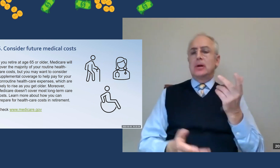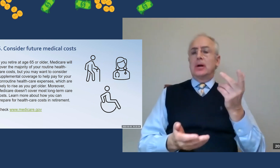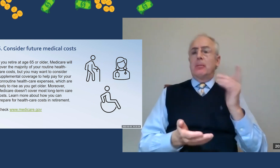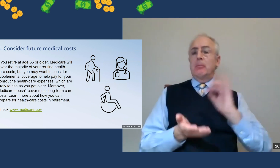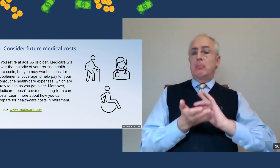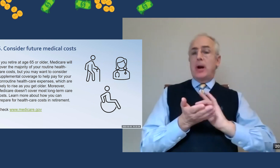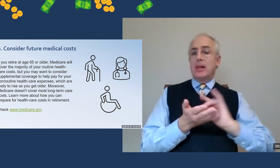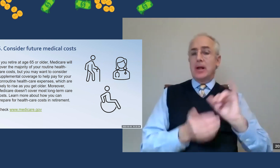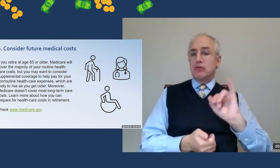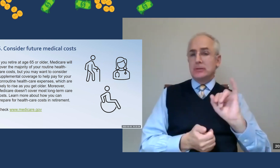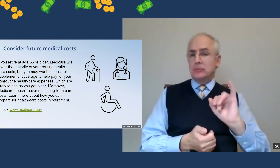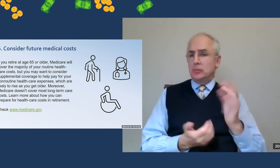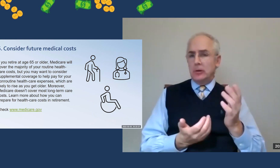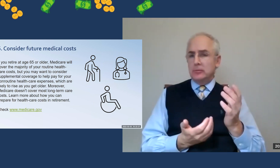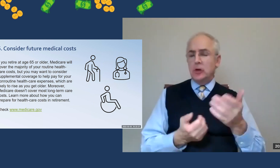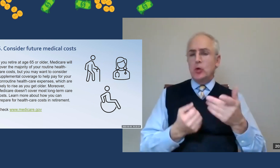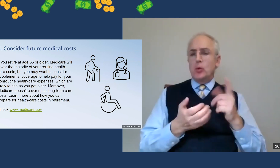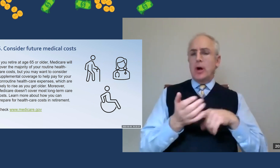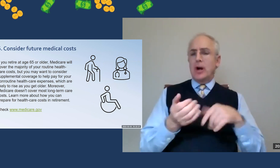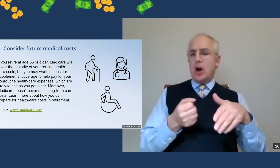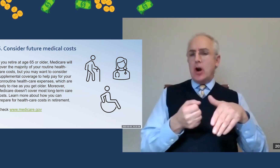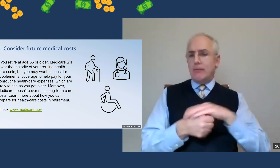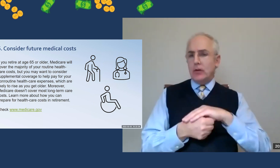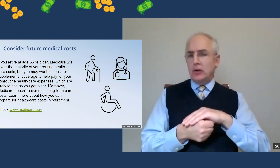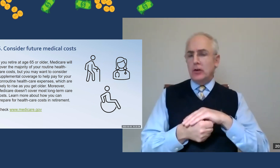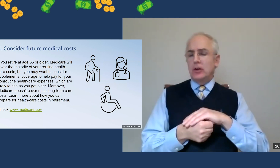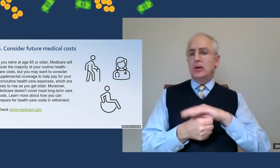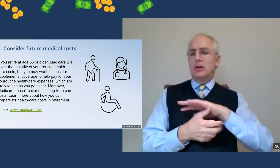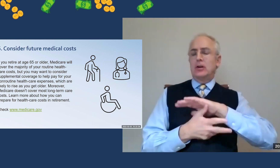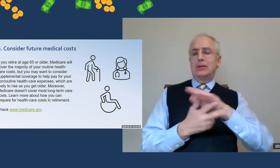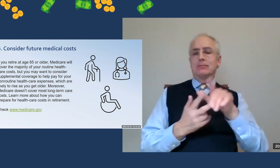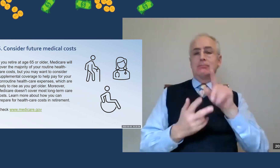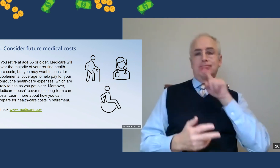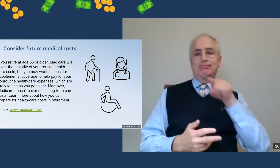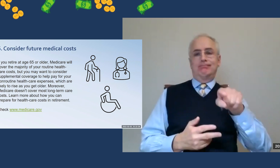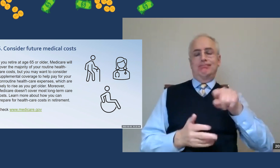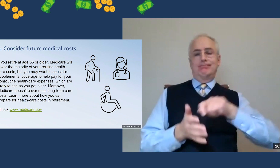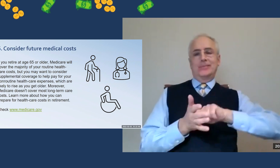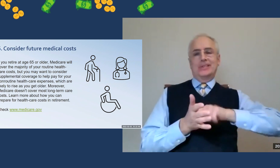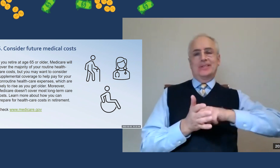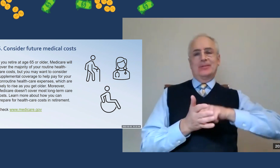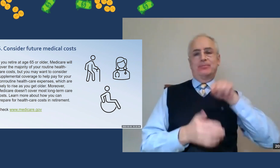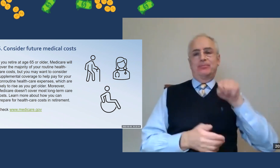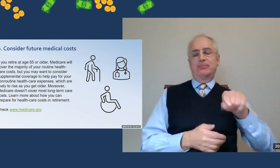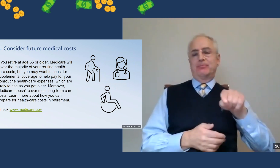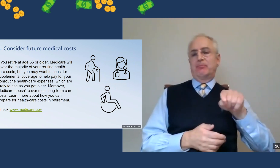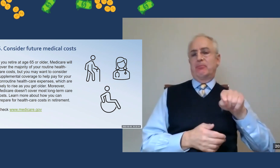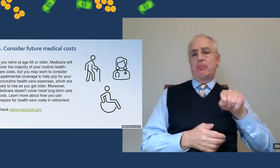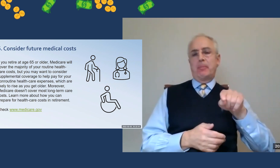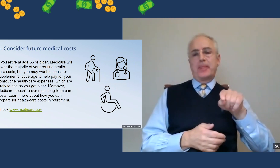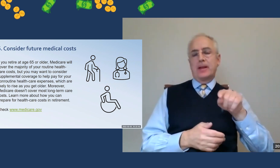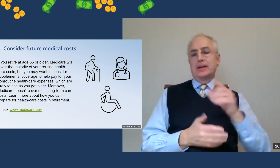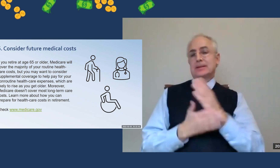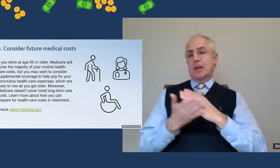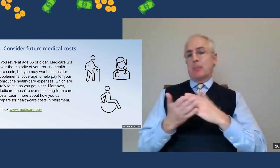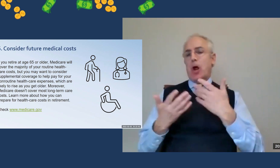planning will look like. They need to consider coverage for medical insurance. And this is truly key.